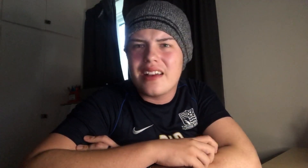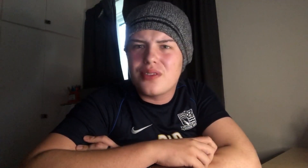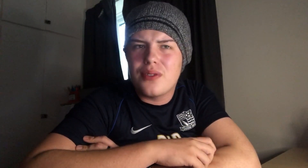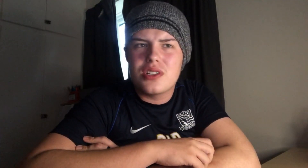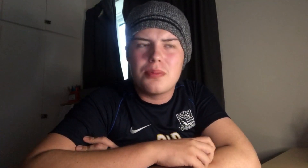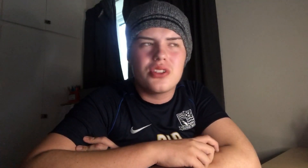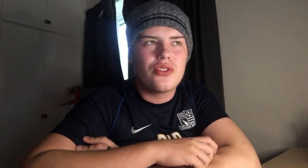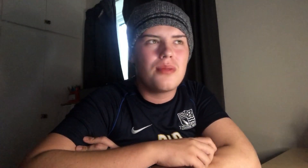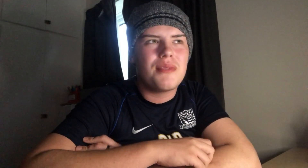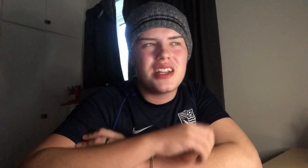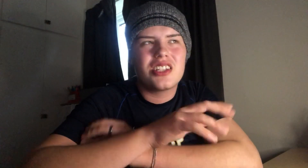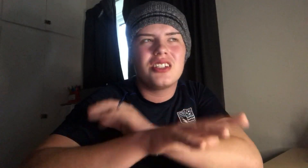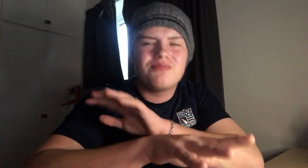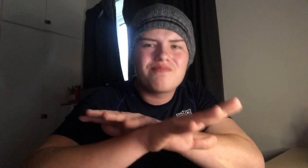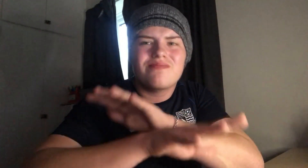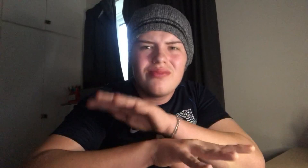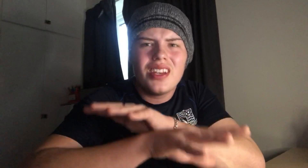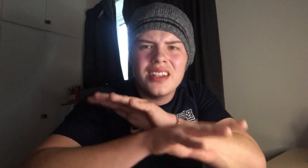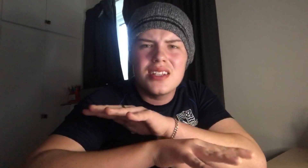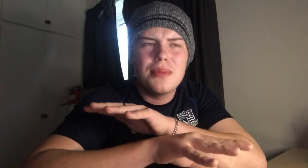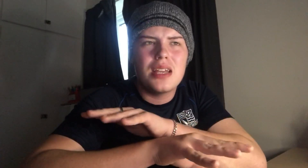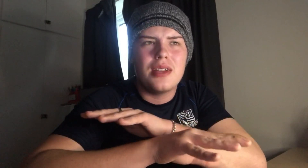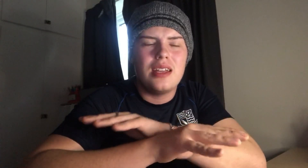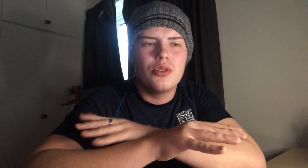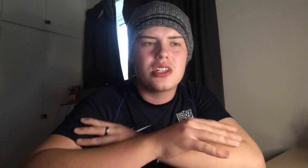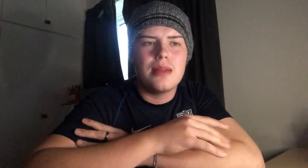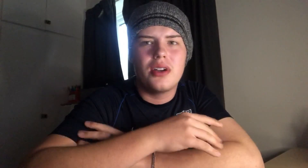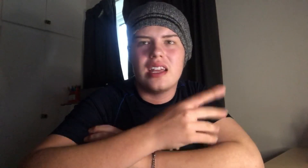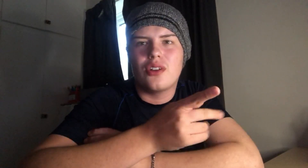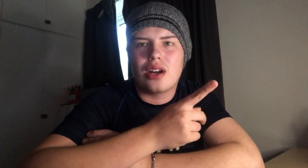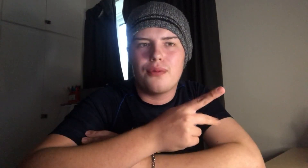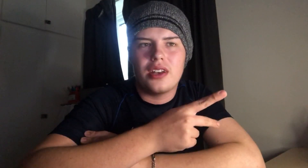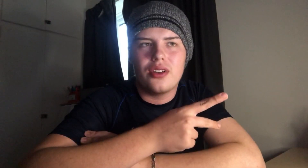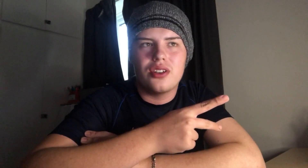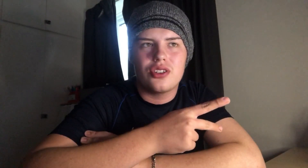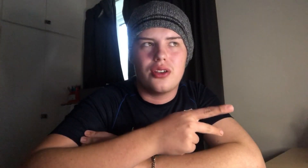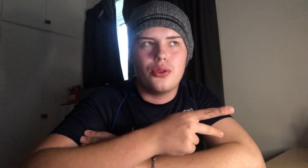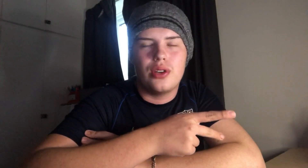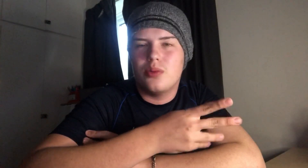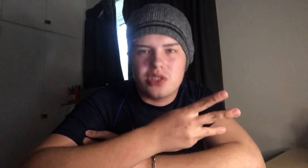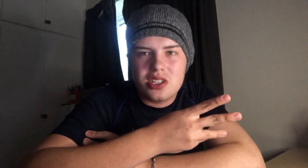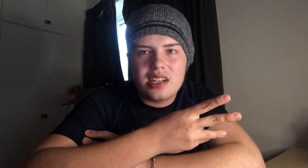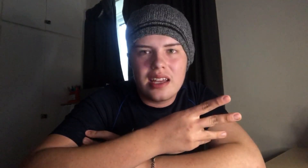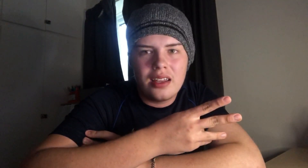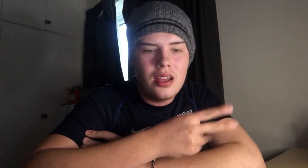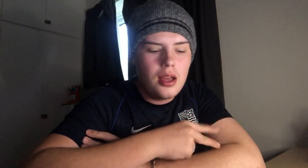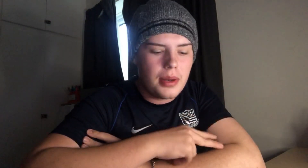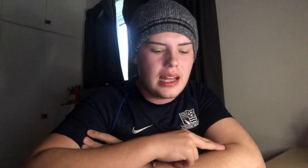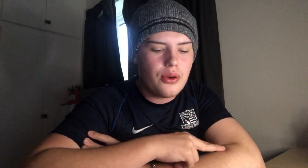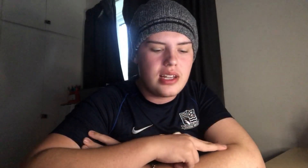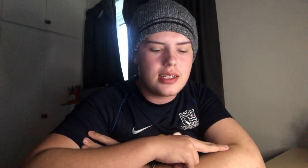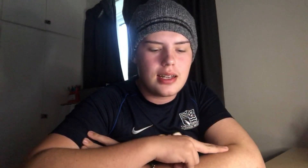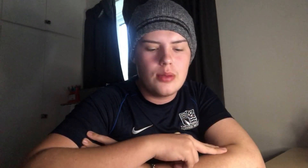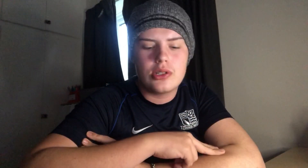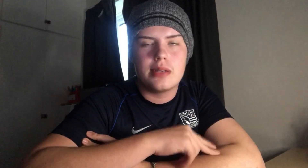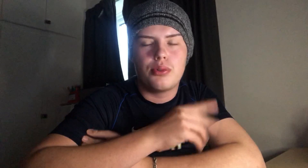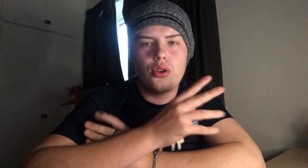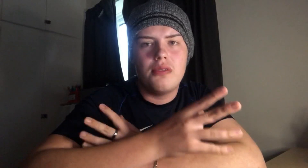as for a response from him, it's a maybe. He wasn't in my in or out video because I thought he wasn't staying. But now he said he wants to prove